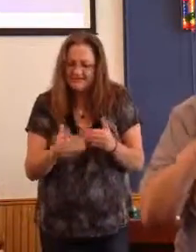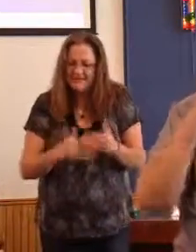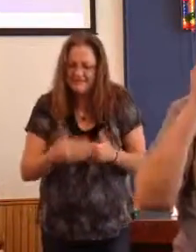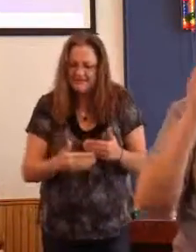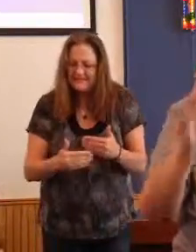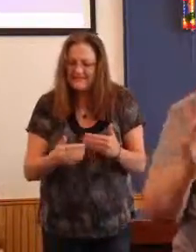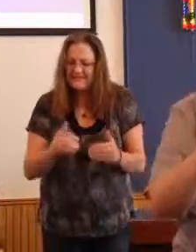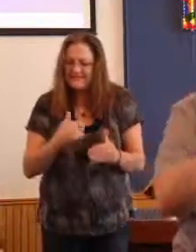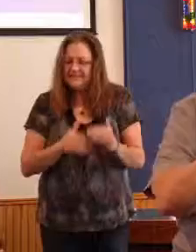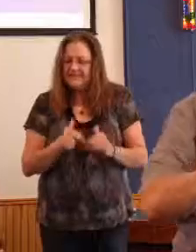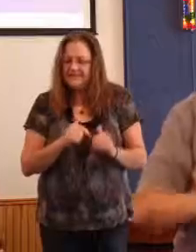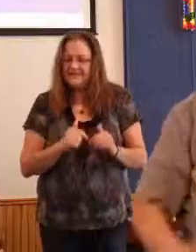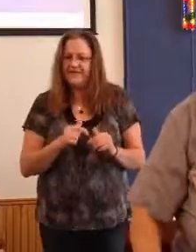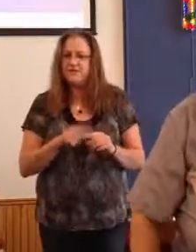but they need to be measured chances.